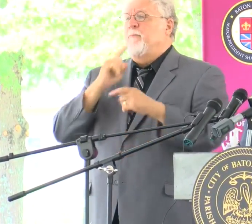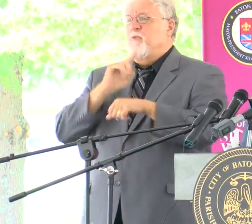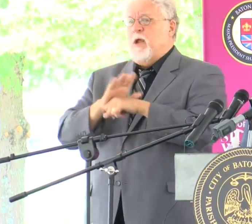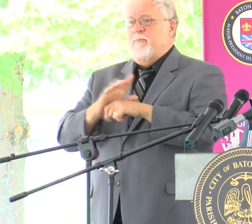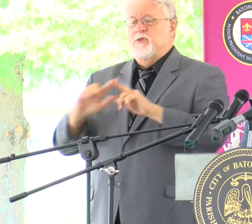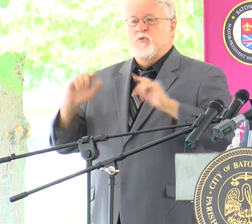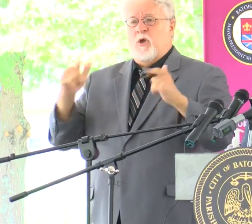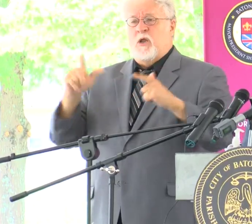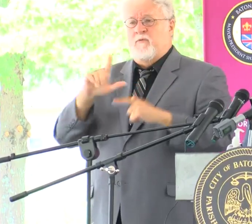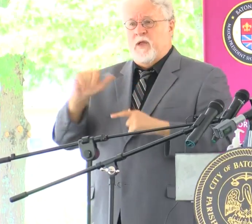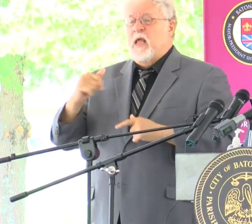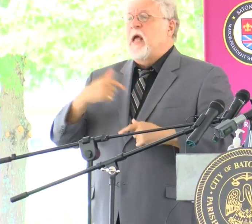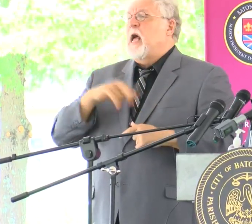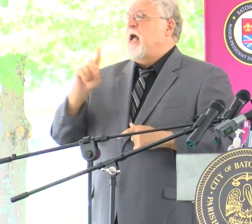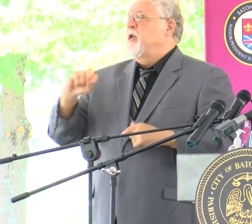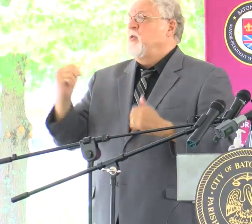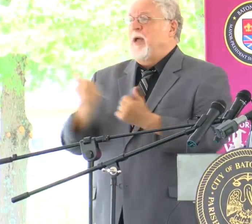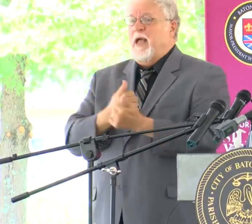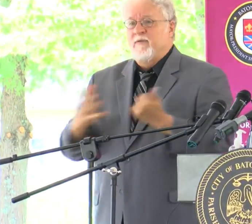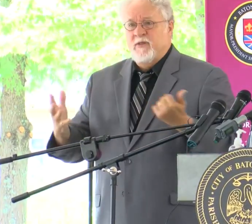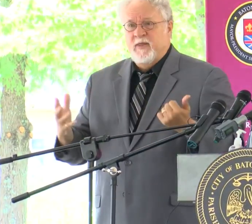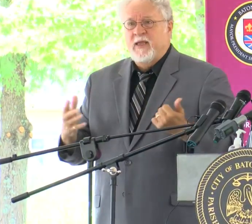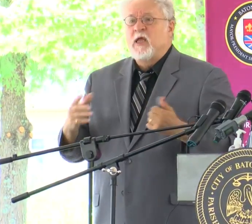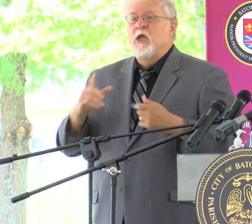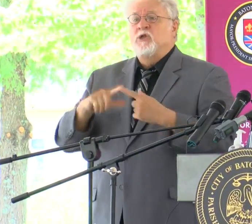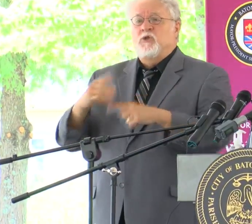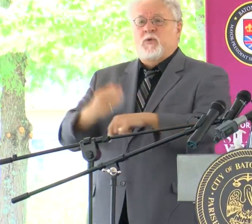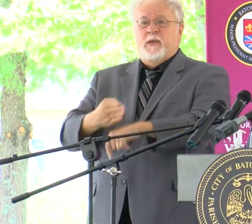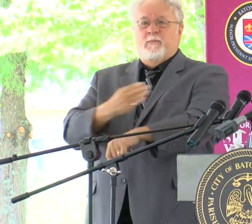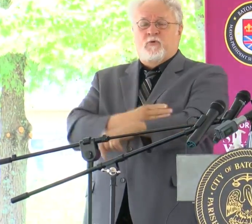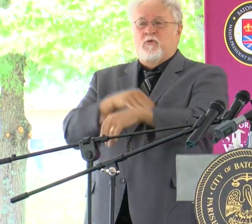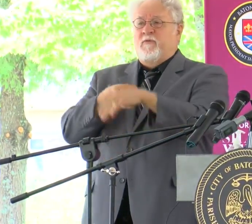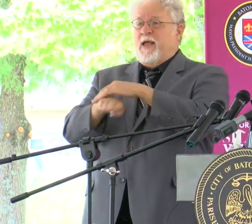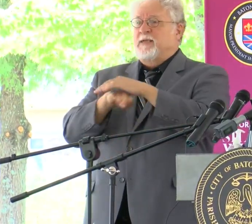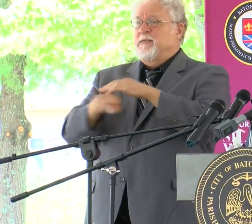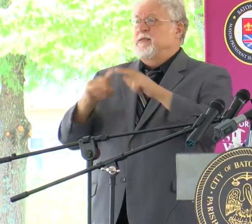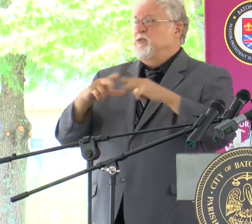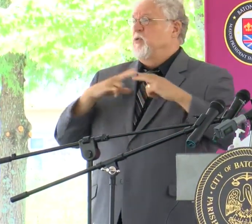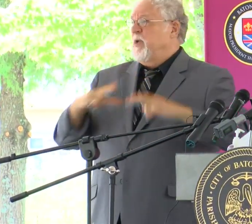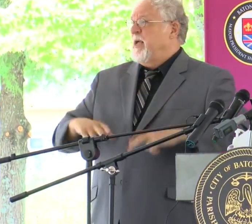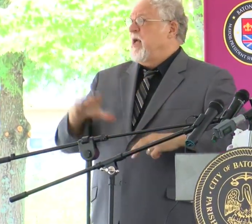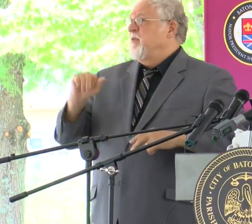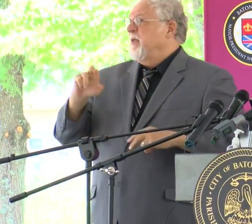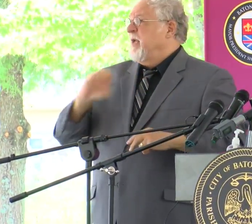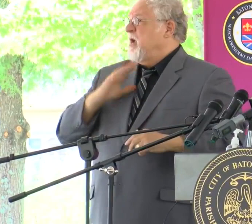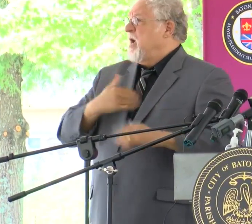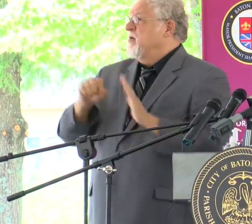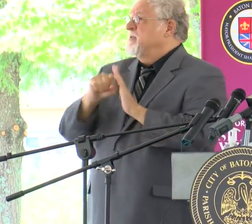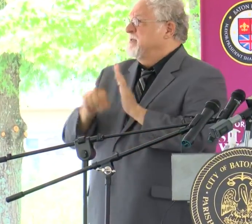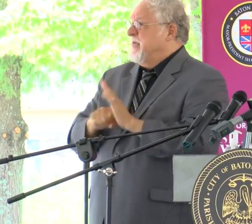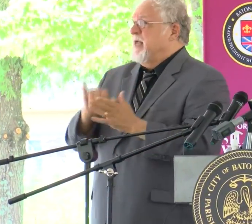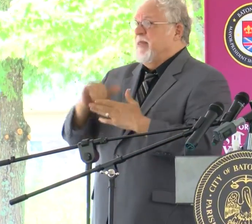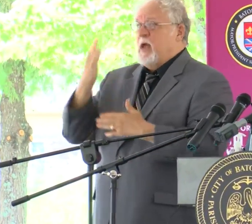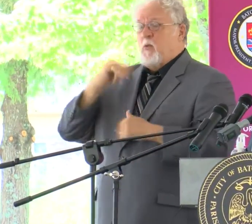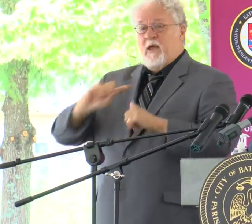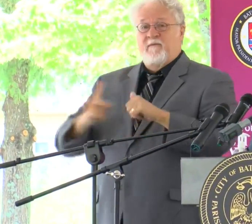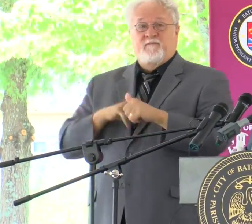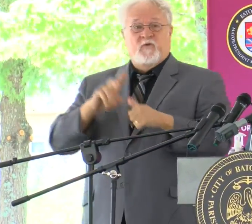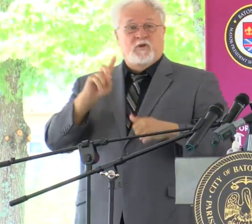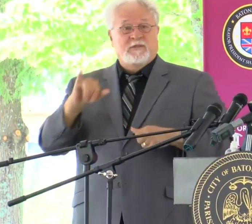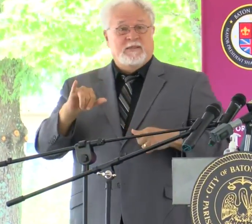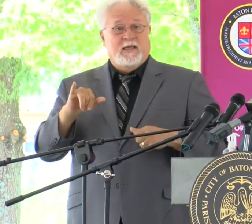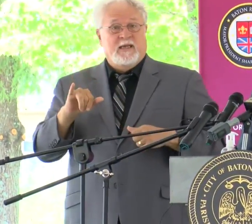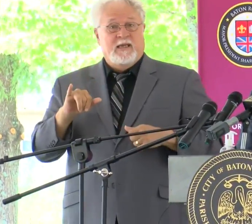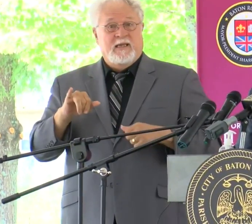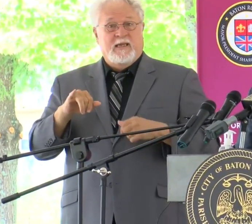of Louisiana that I would do everything within my power to improve access to health care in our state. And that is why on my very first day in